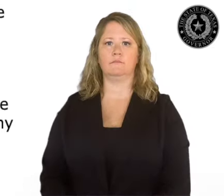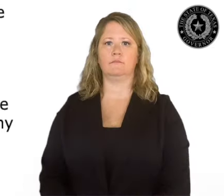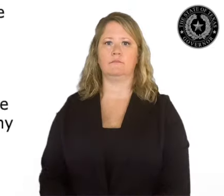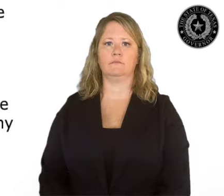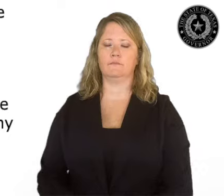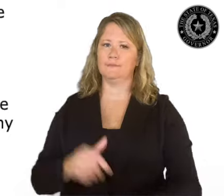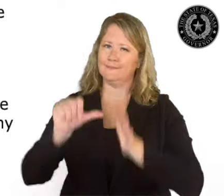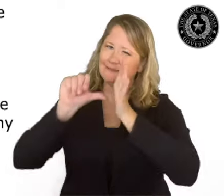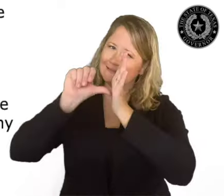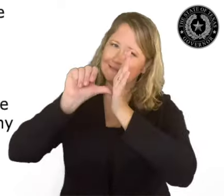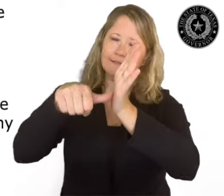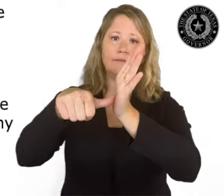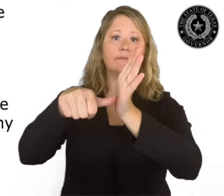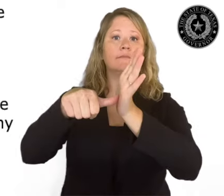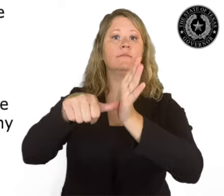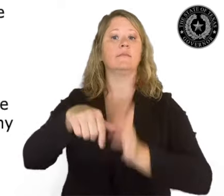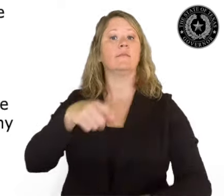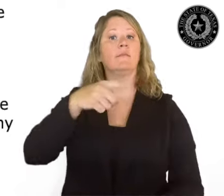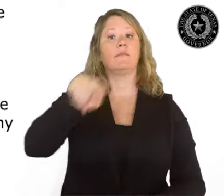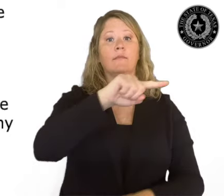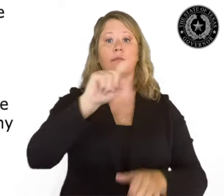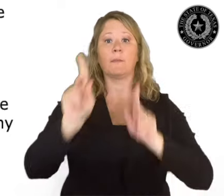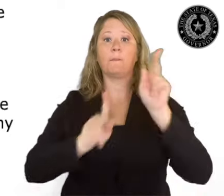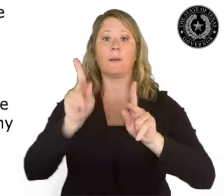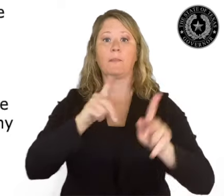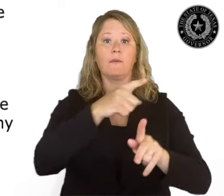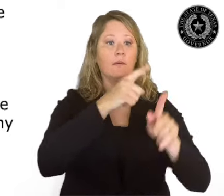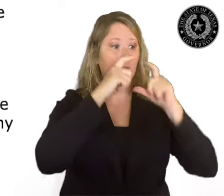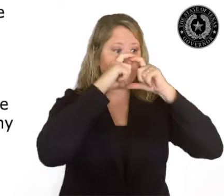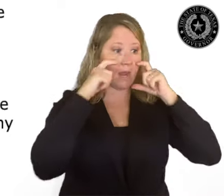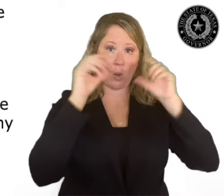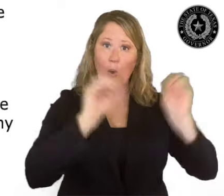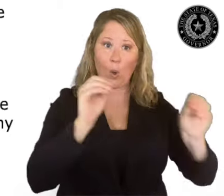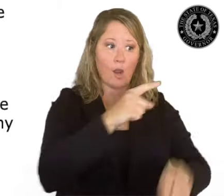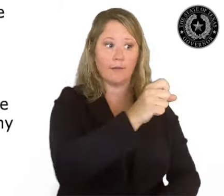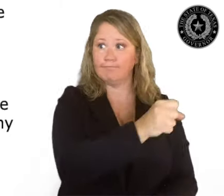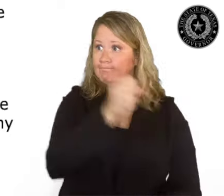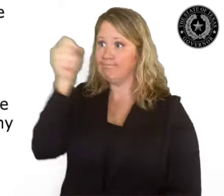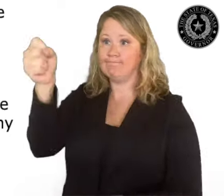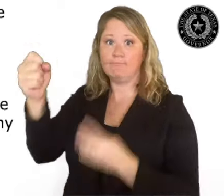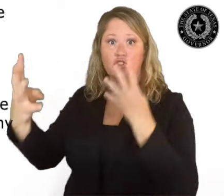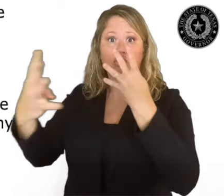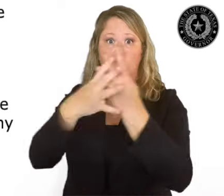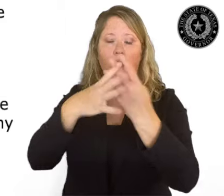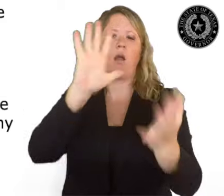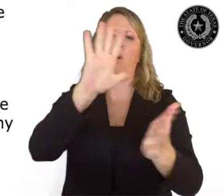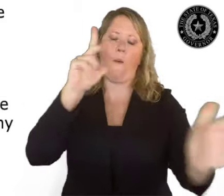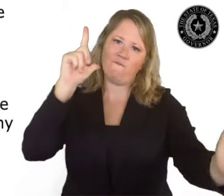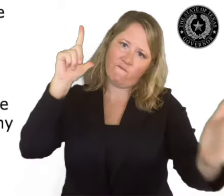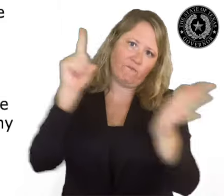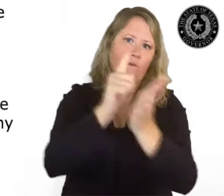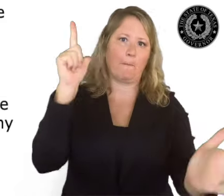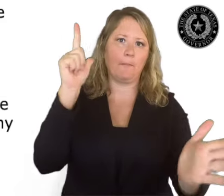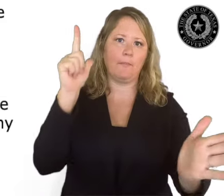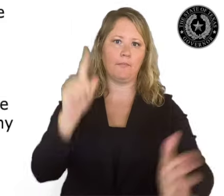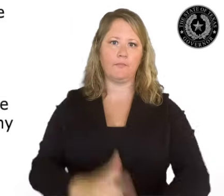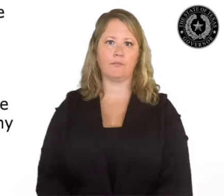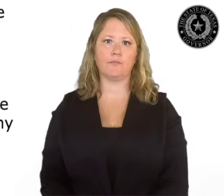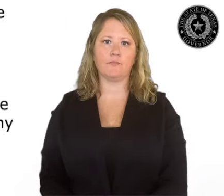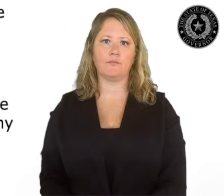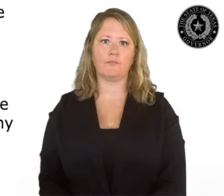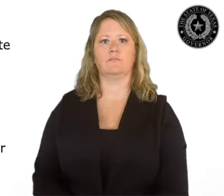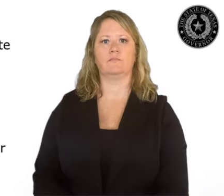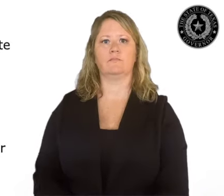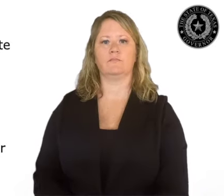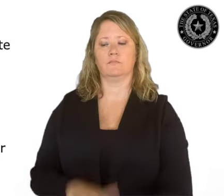This executive order hereby prohibits confinement in jail as a penalty for the violation of any face covering order by any